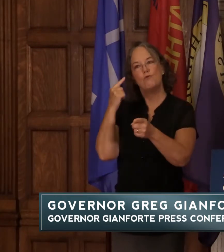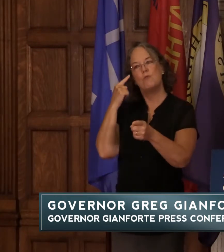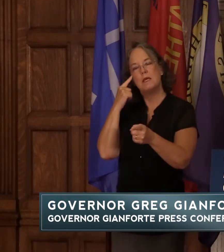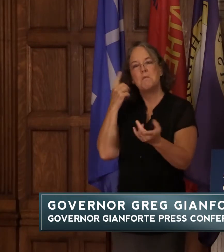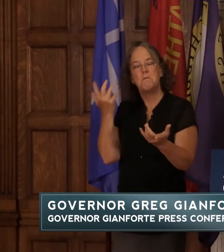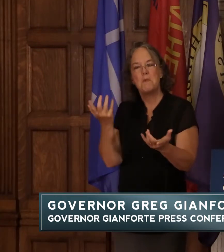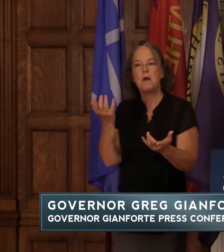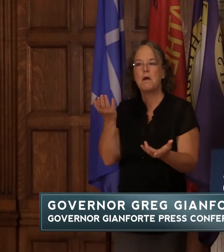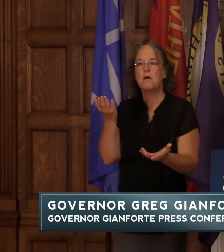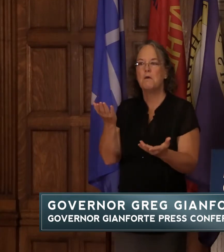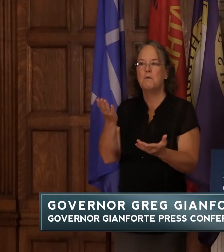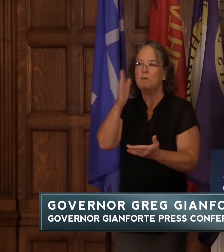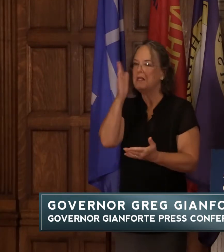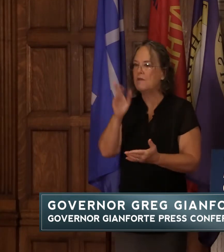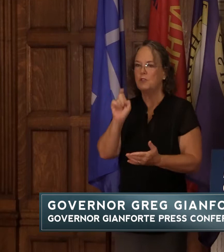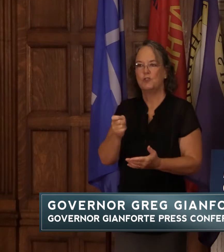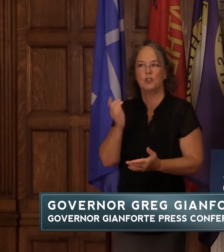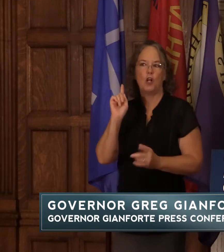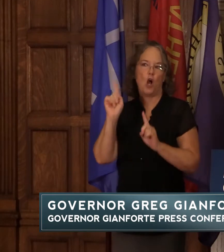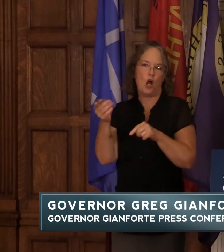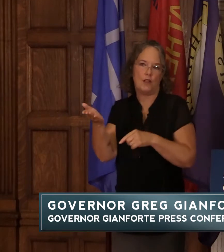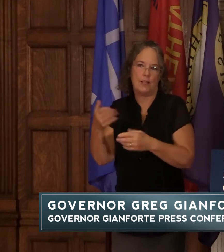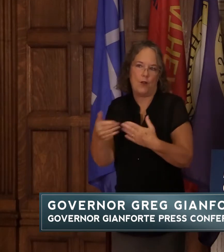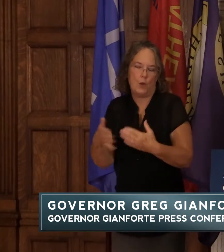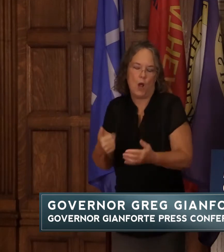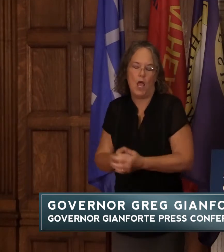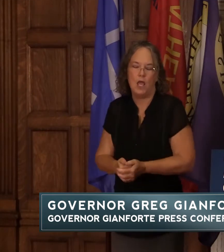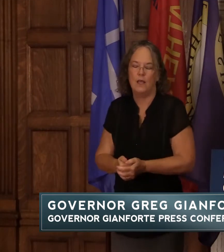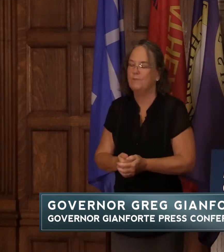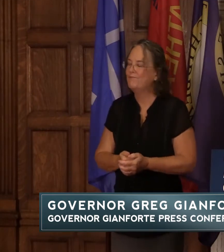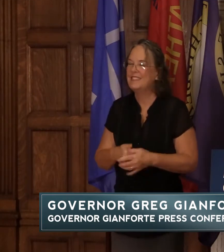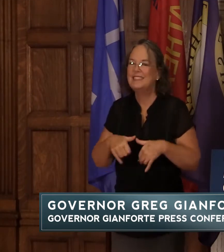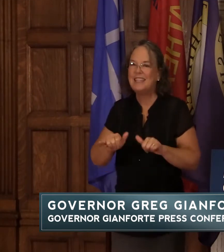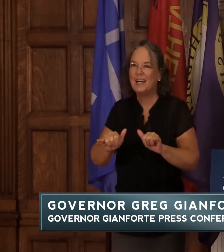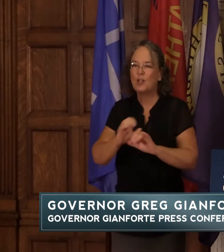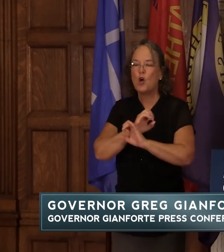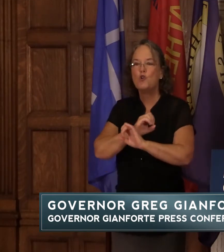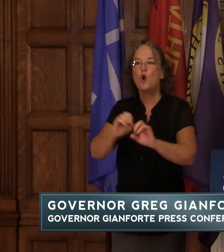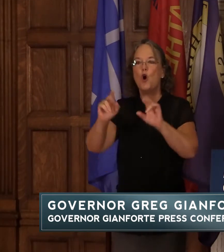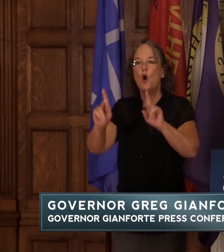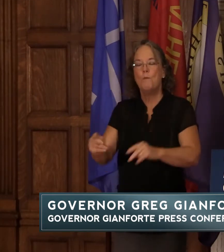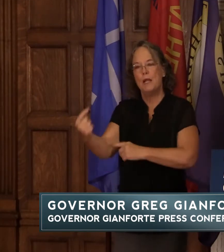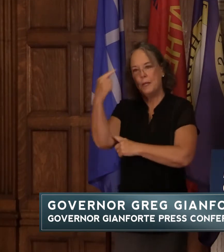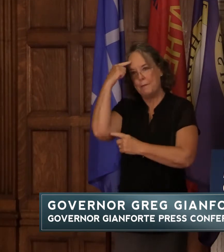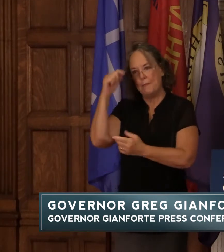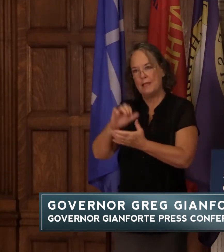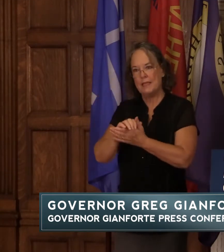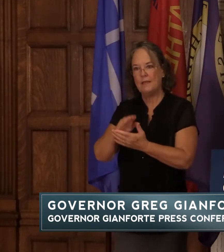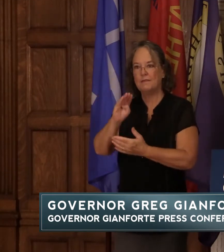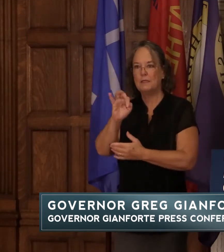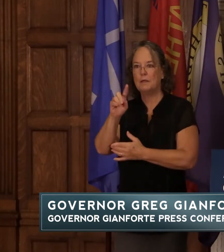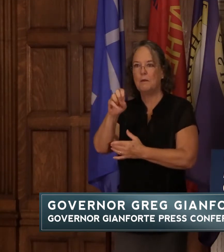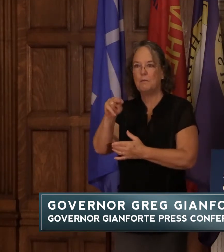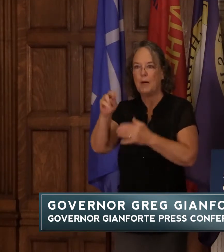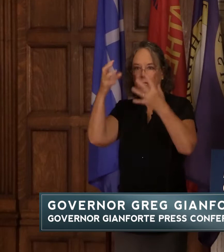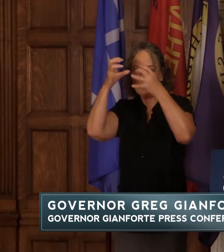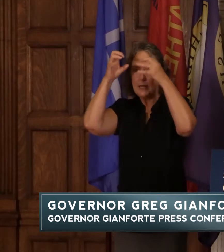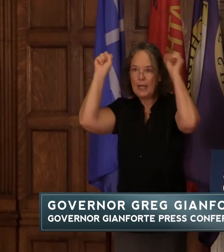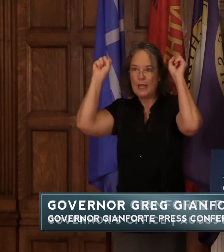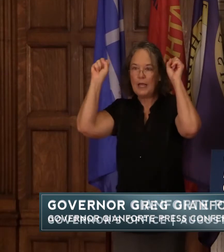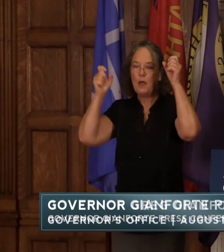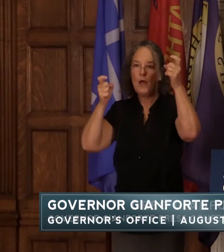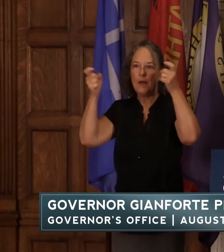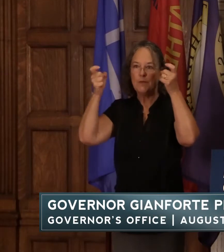we should have been there in the first place i don't think anyone who thinks the biden administration's approach is working